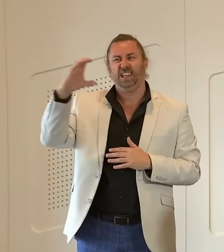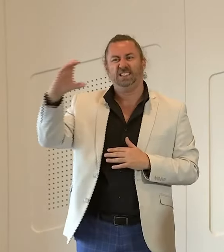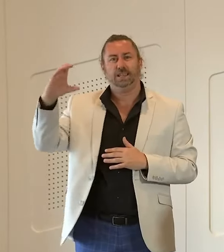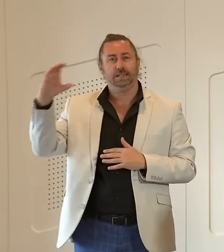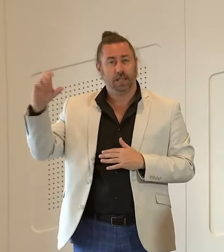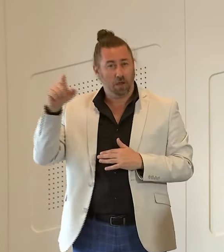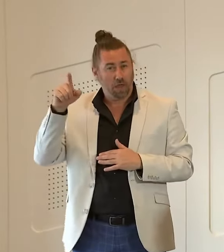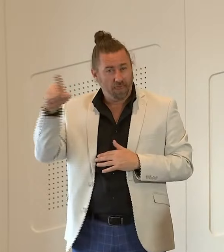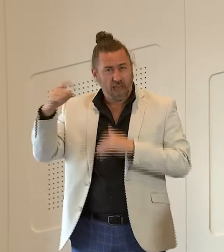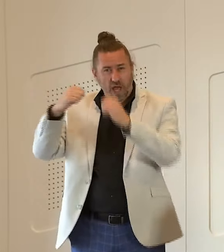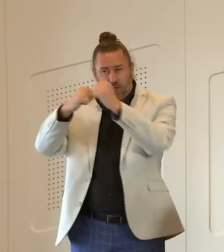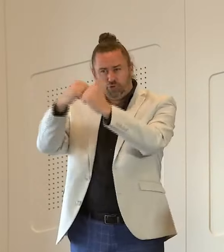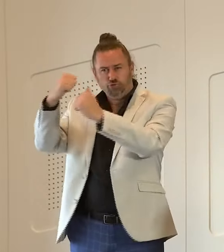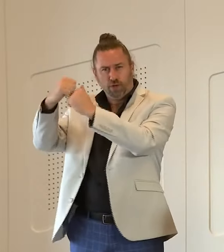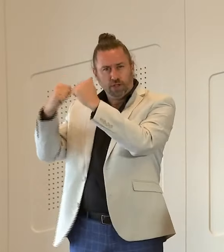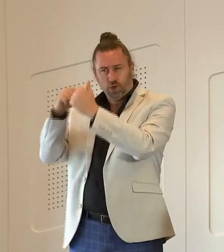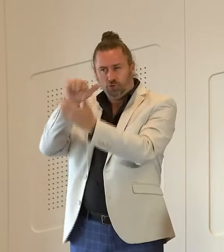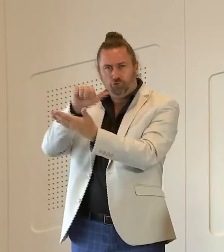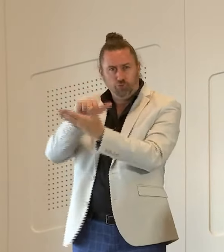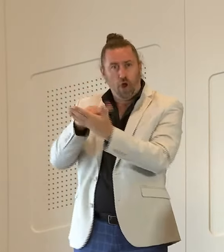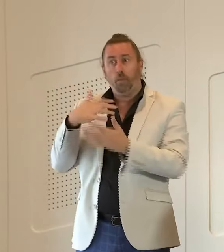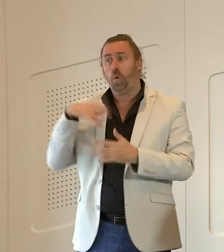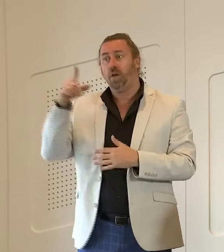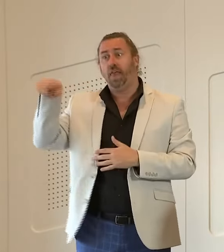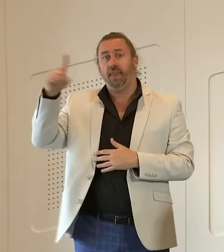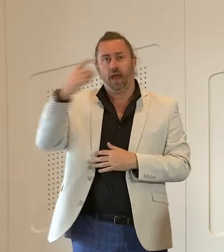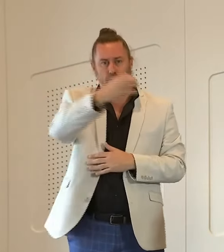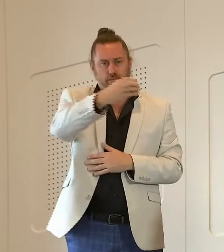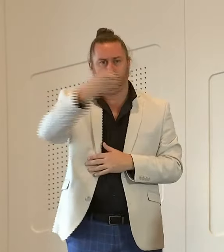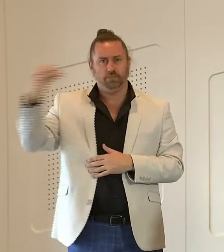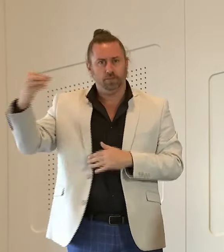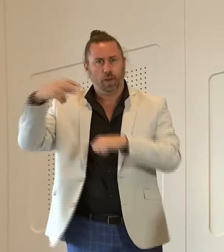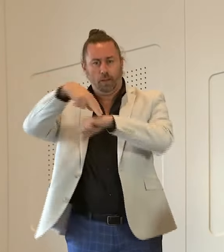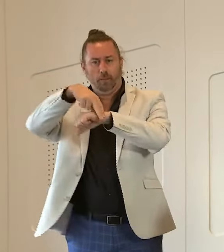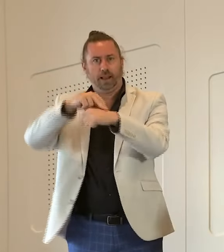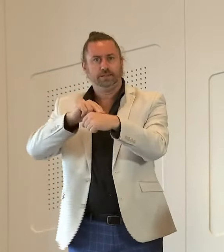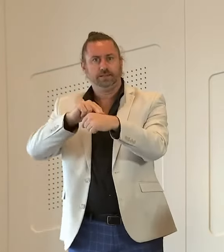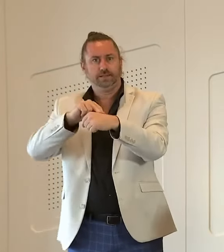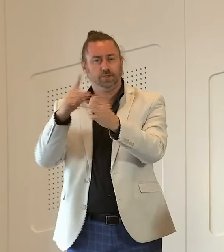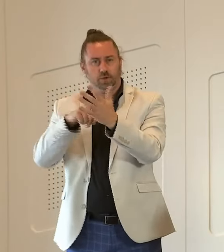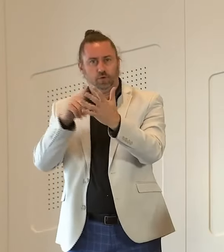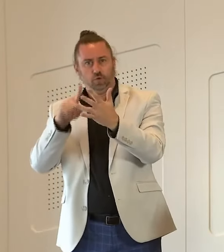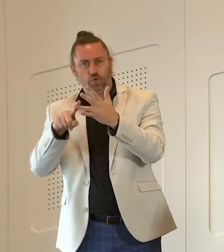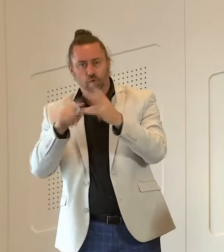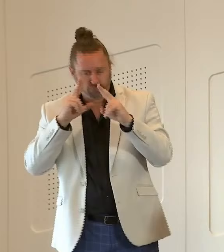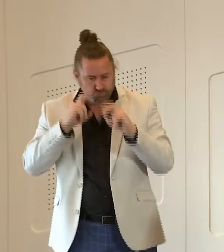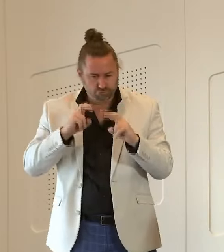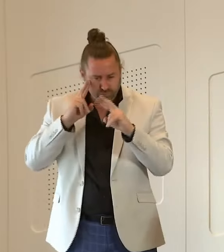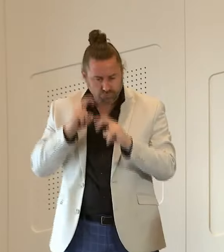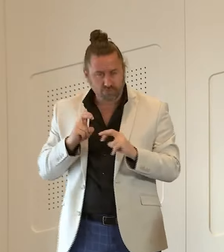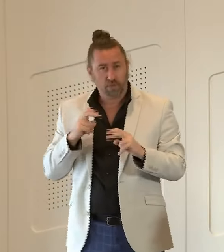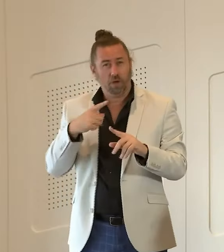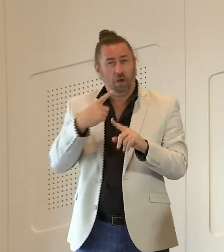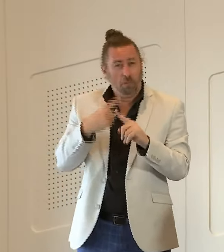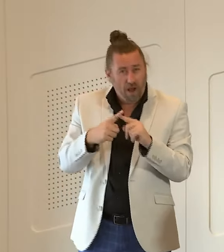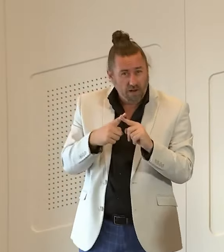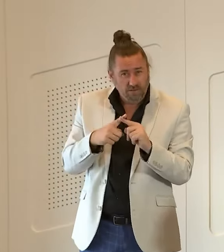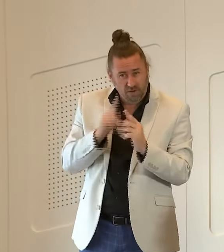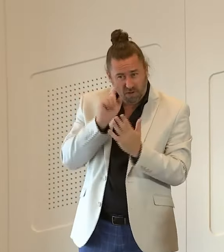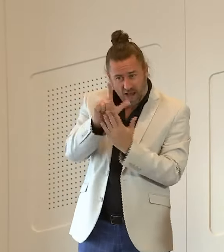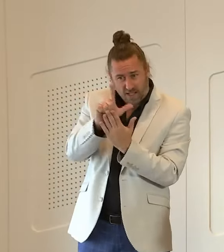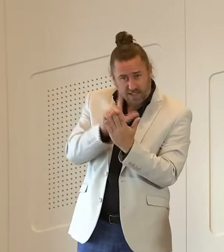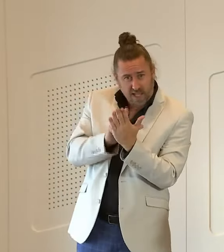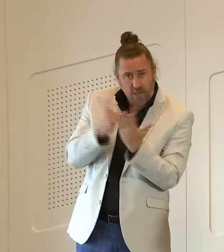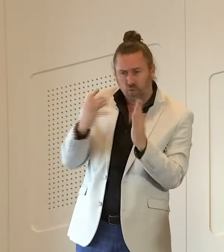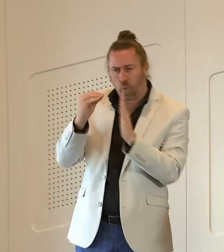triple c in relation to seconded police officers the adequacy and appropriateness of legislation policy and practice